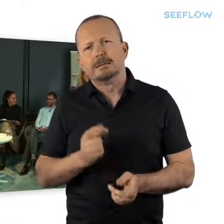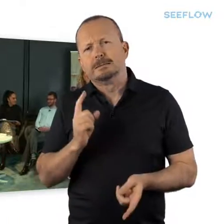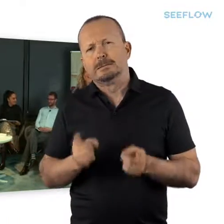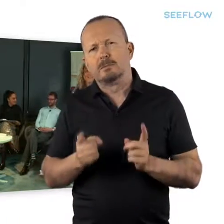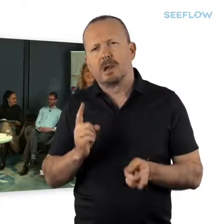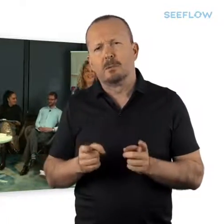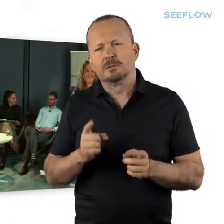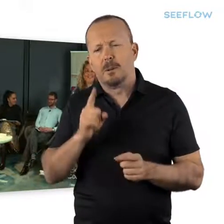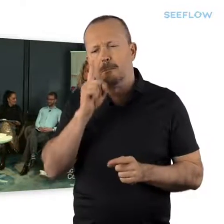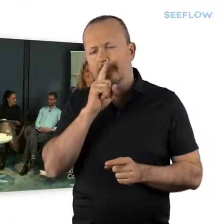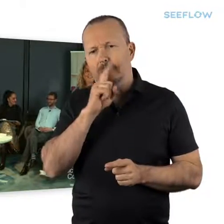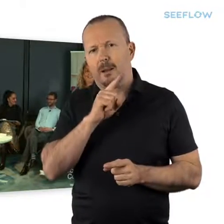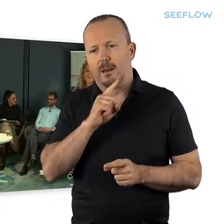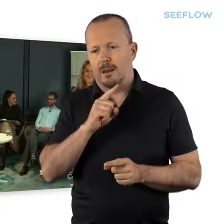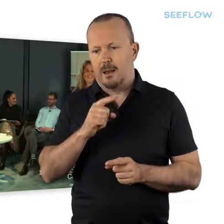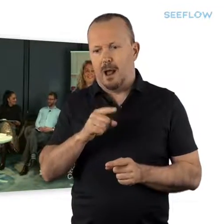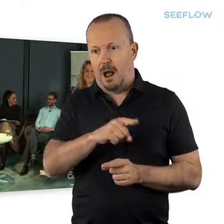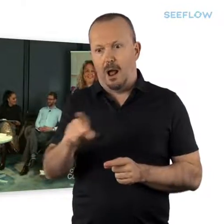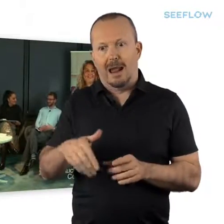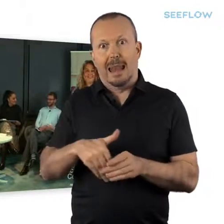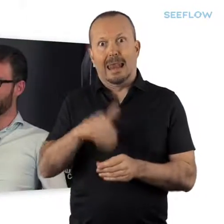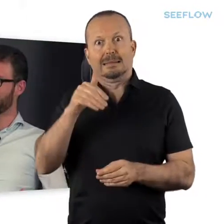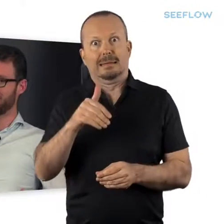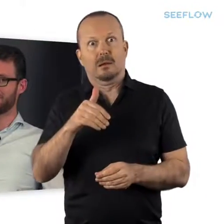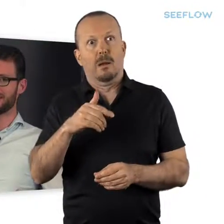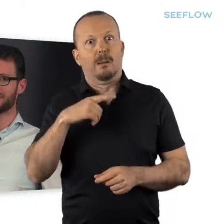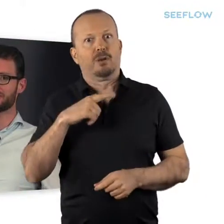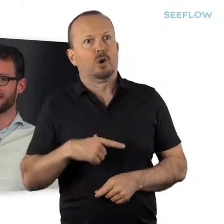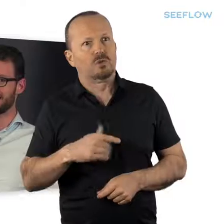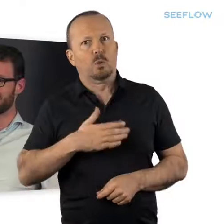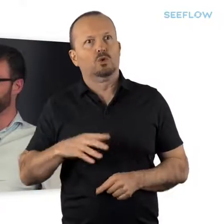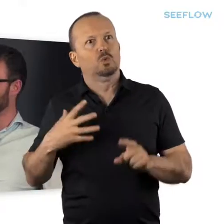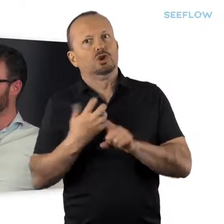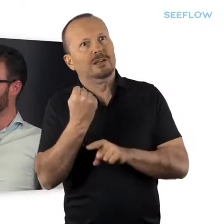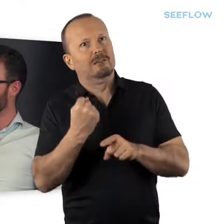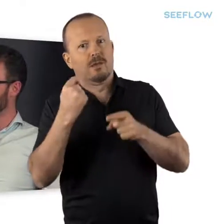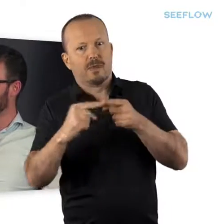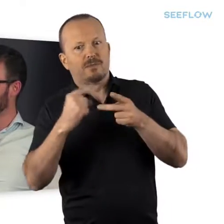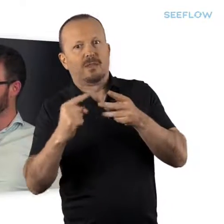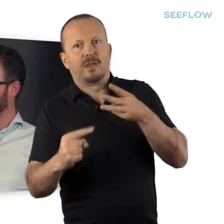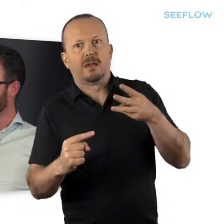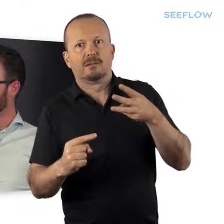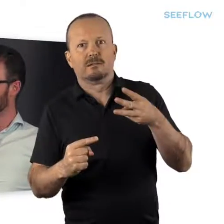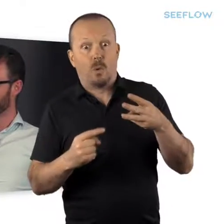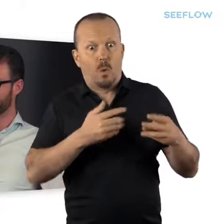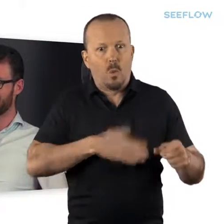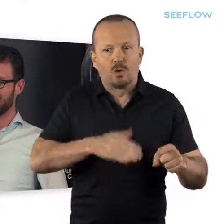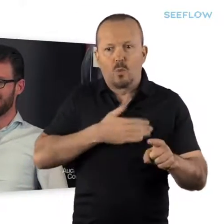quite an interesting thing because sometimes it's a bit of a surprise for people who get elected on a platform, but everyone gets elected wanting to achieve things.